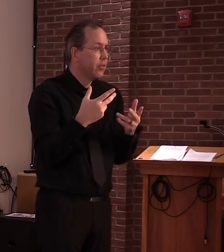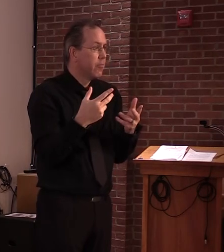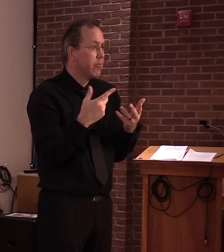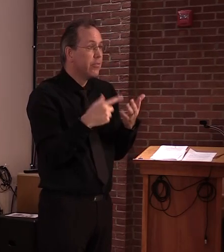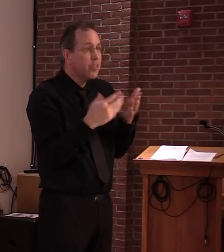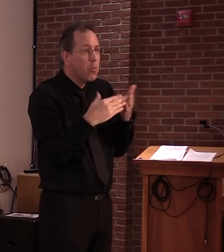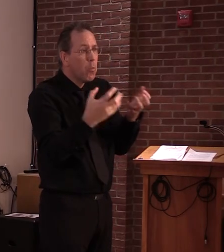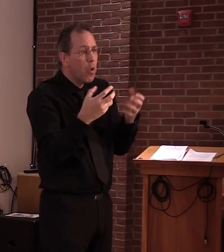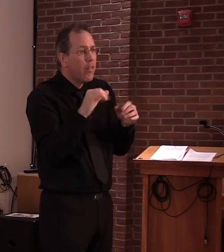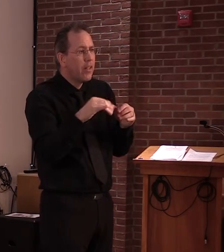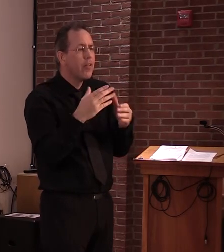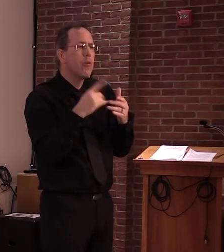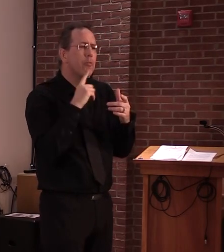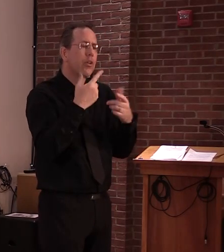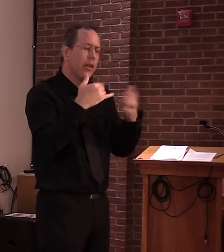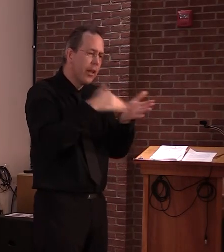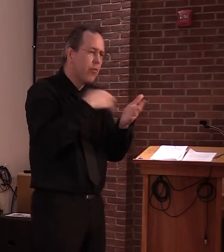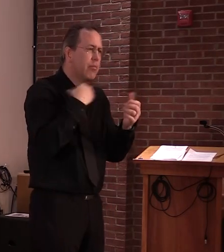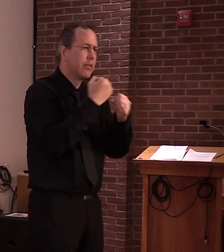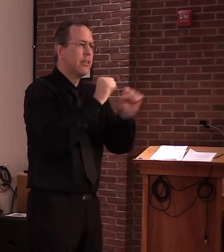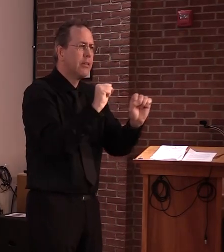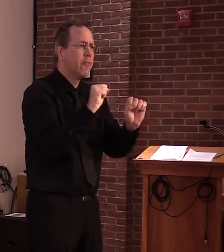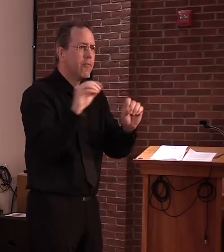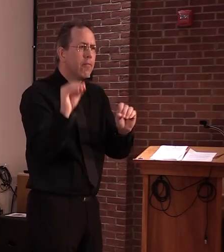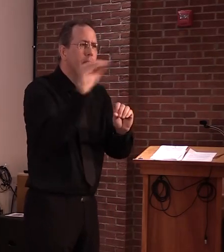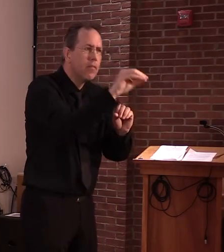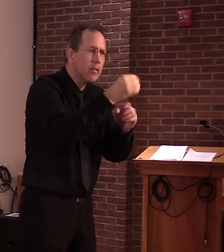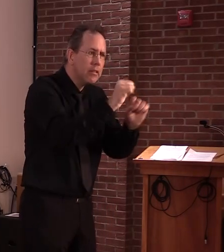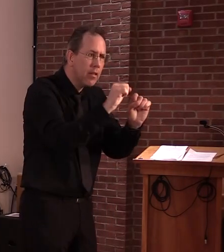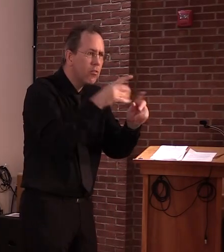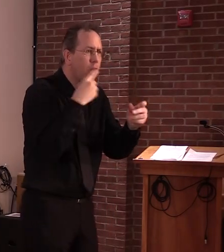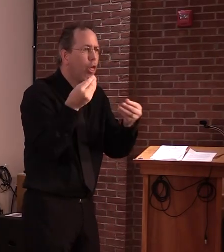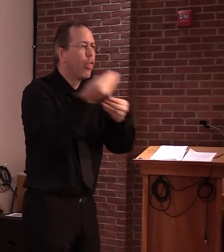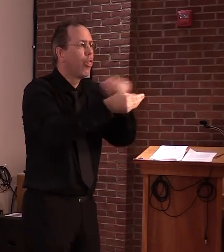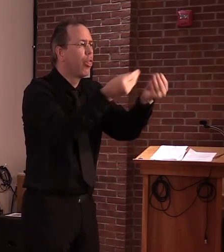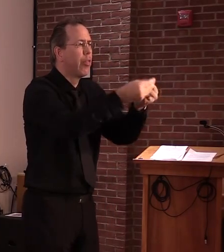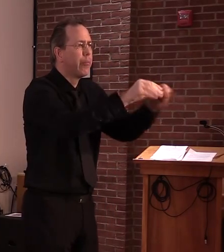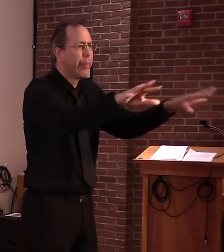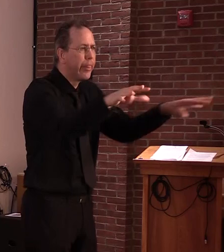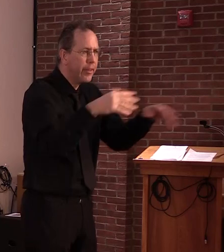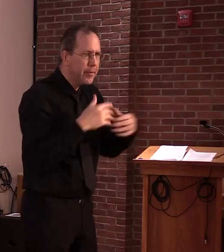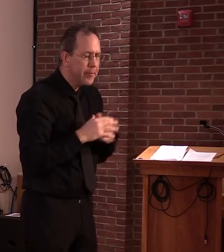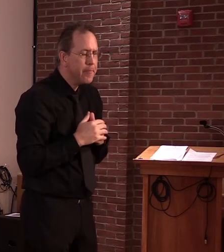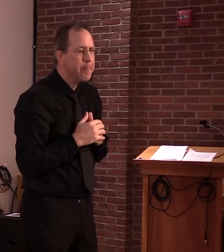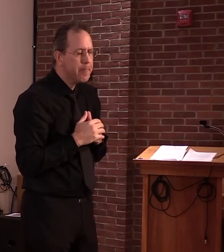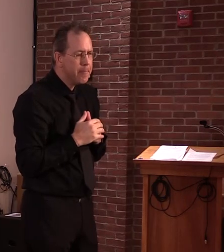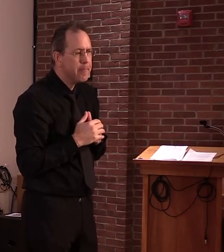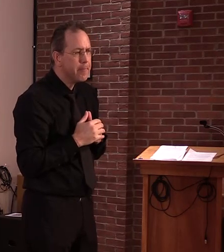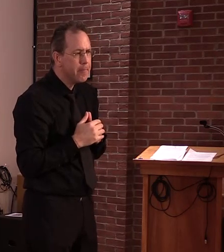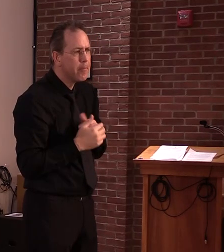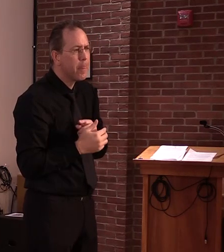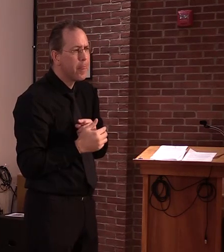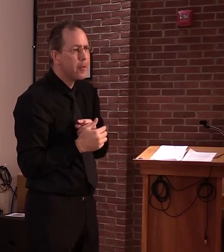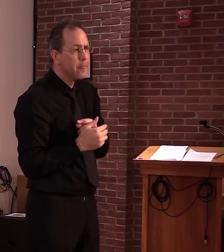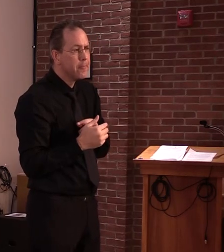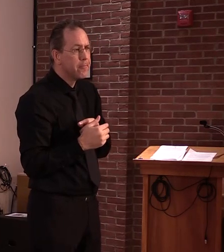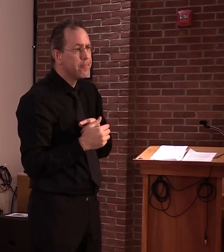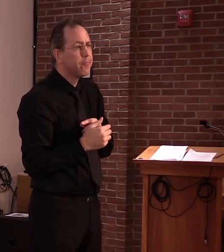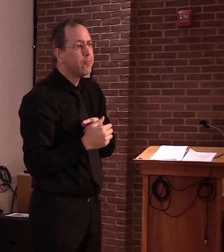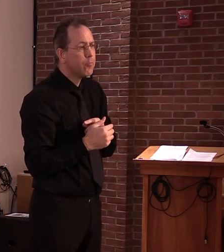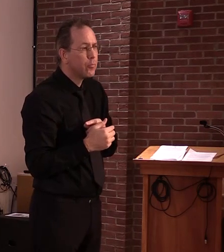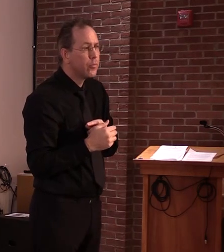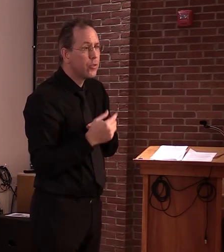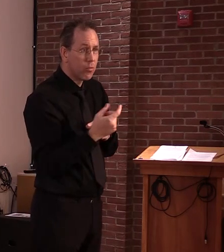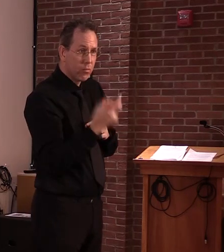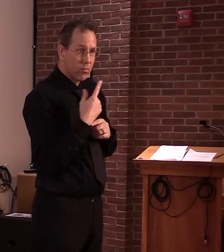safely as possible. And right now, um, I, I, you asked me if, if there was any immediate, um, plans